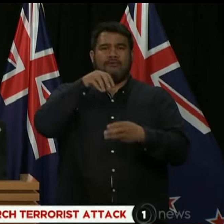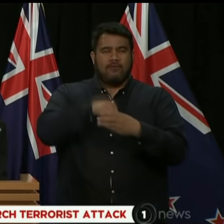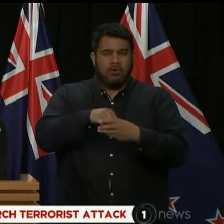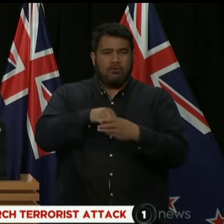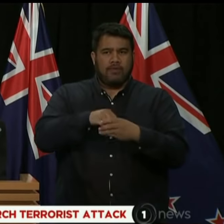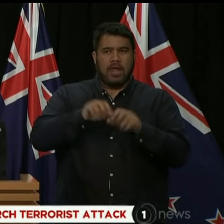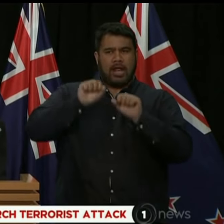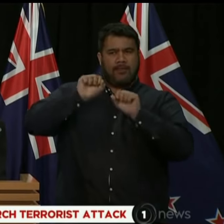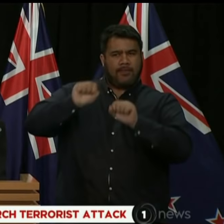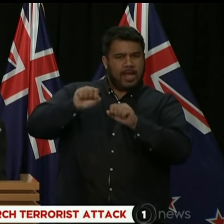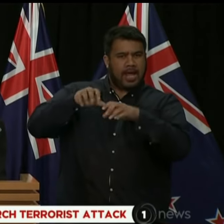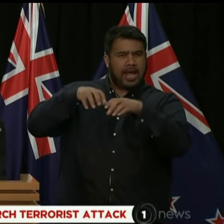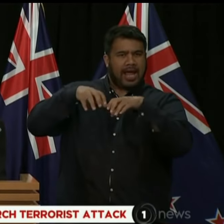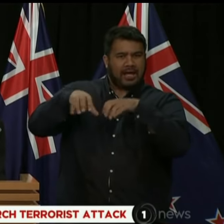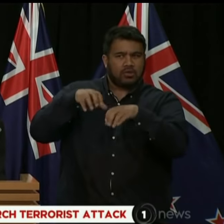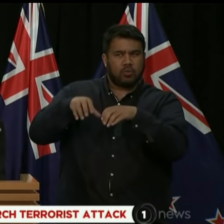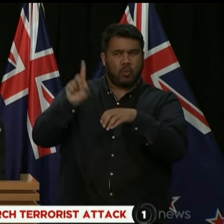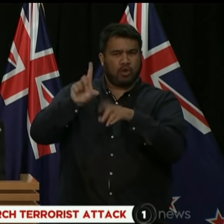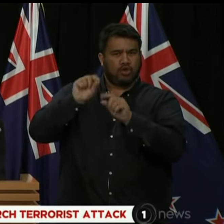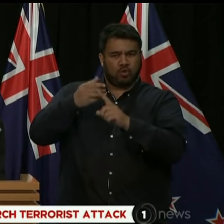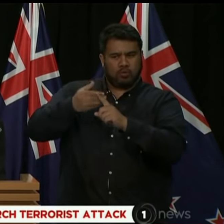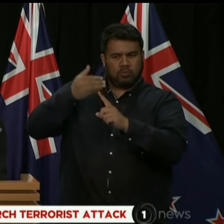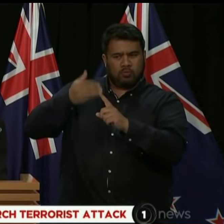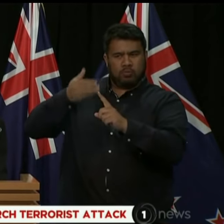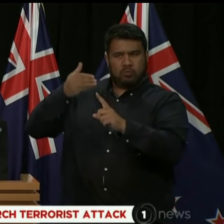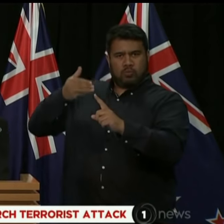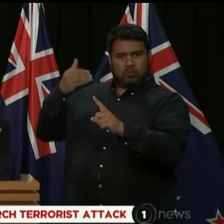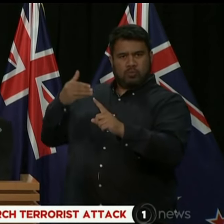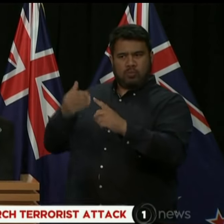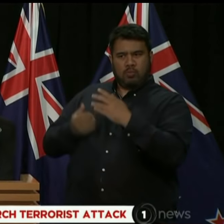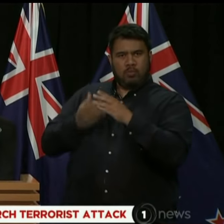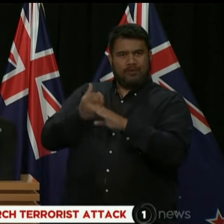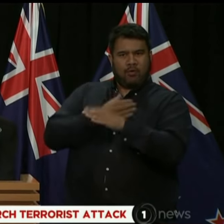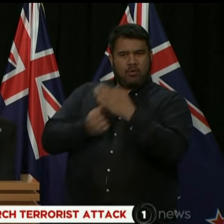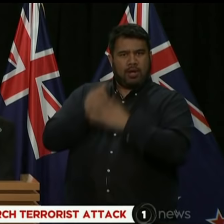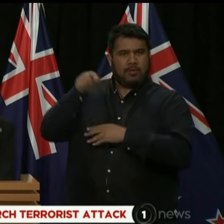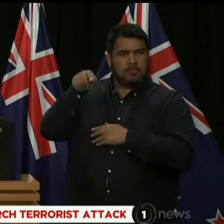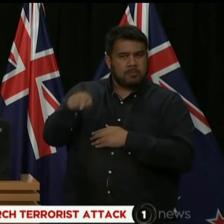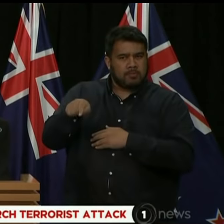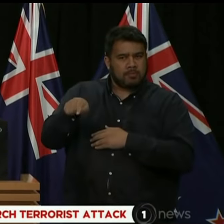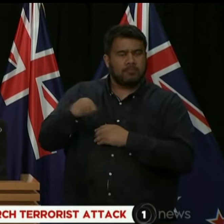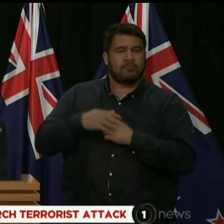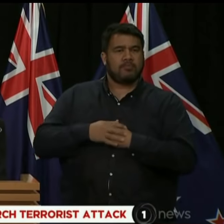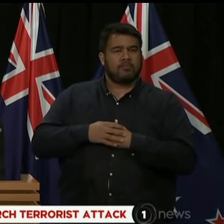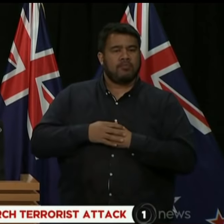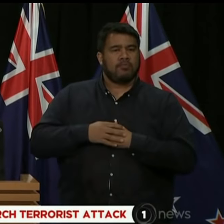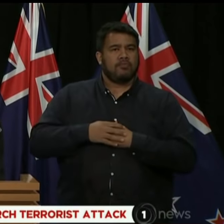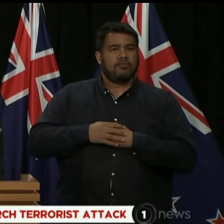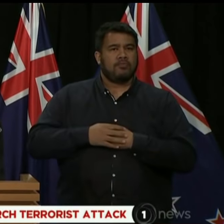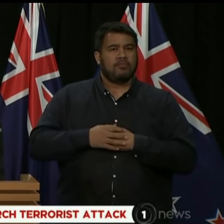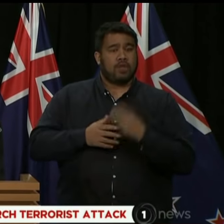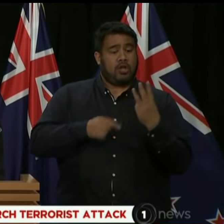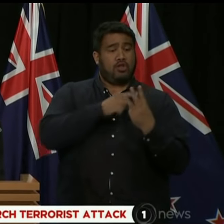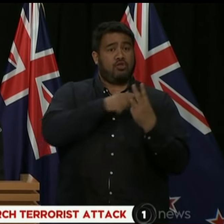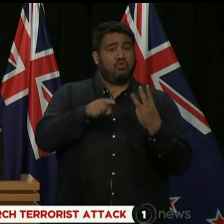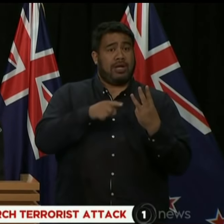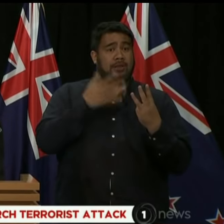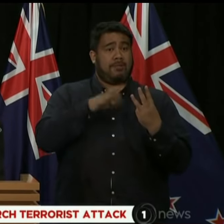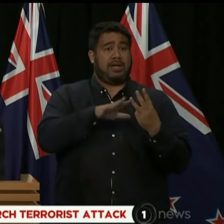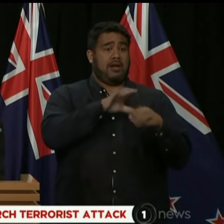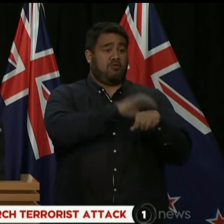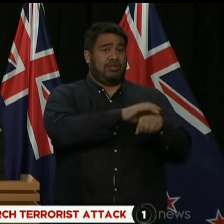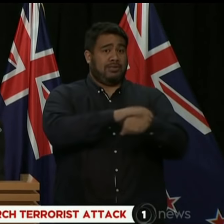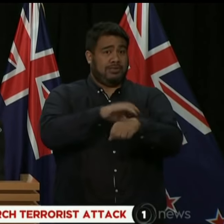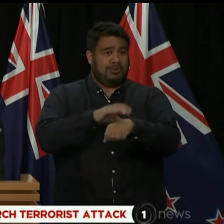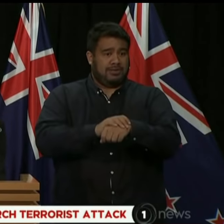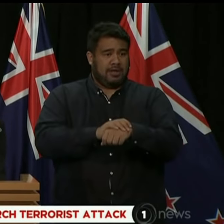activities prior to this event. None of those apprehended had a criminal history either